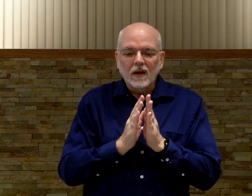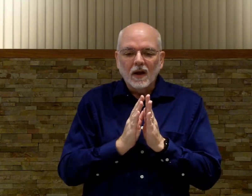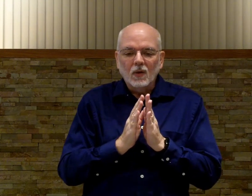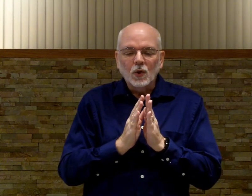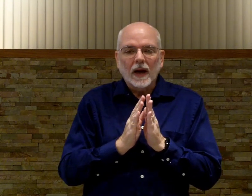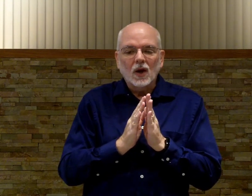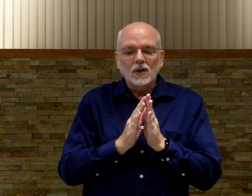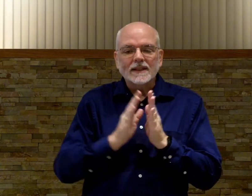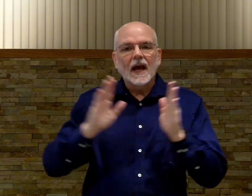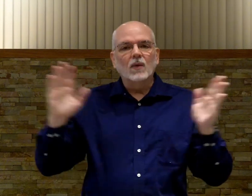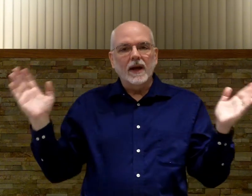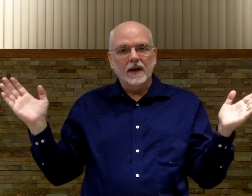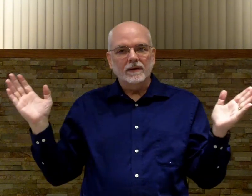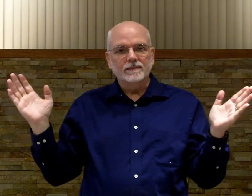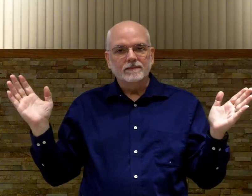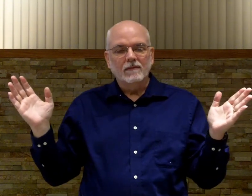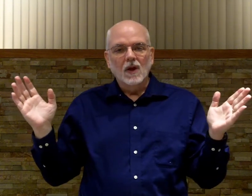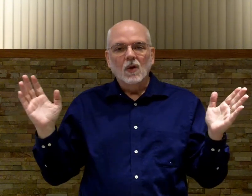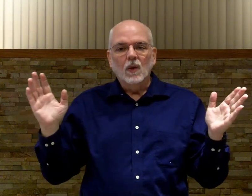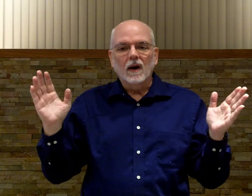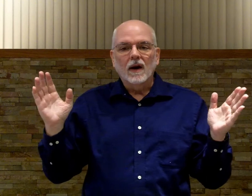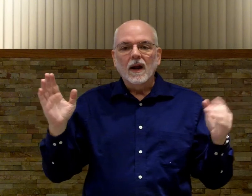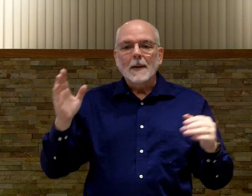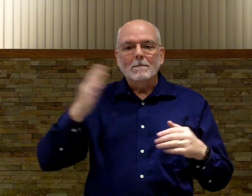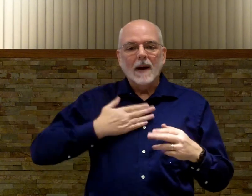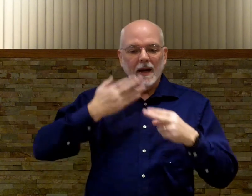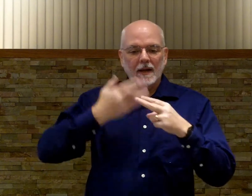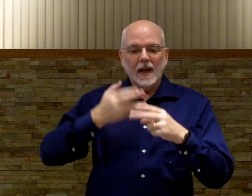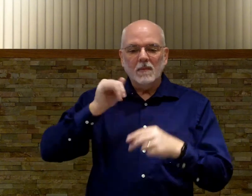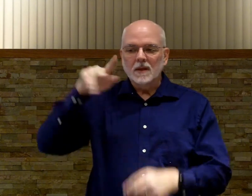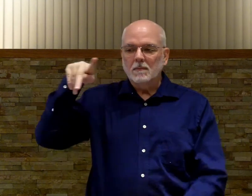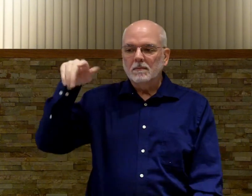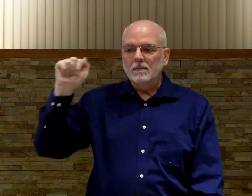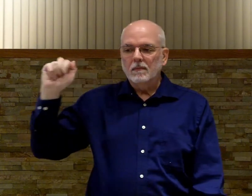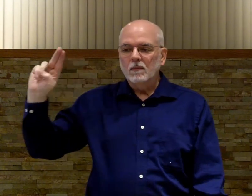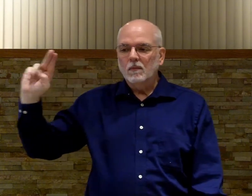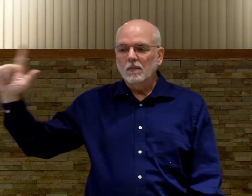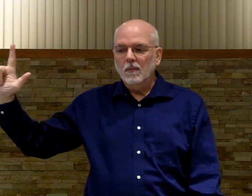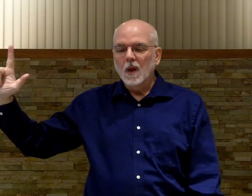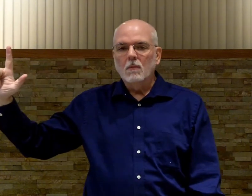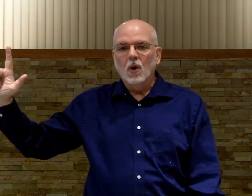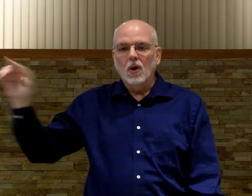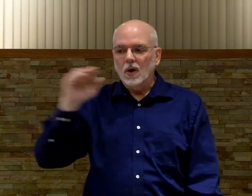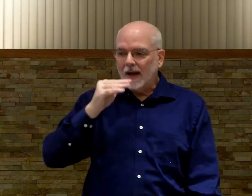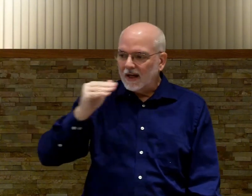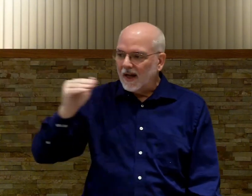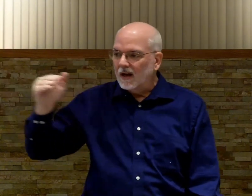do what I call skywriting, where my name is Paul and I kind of